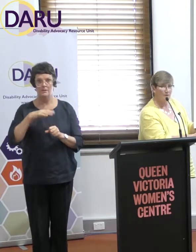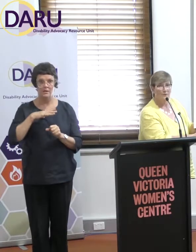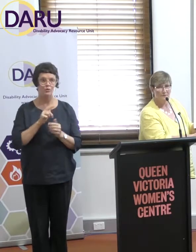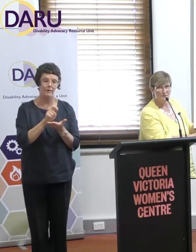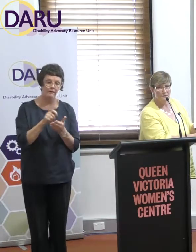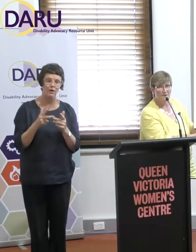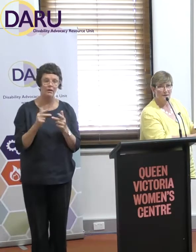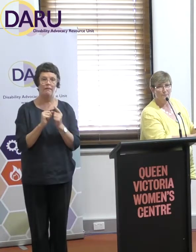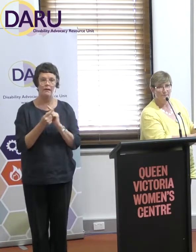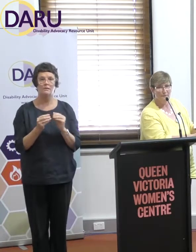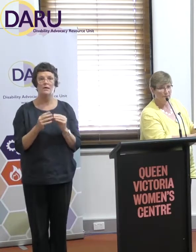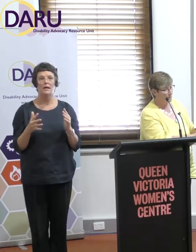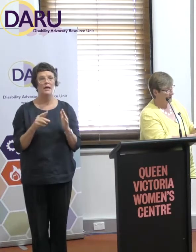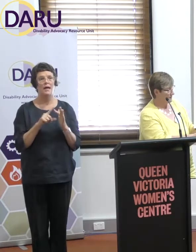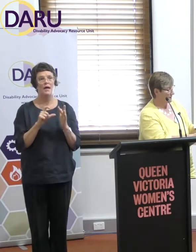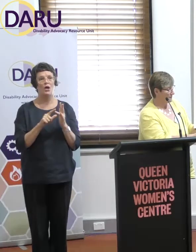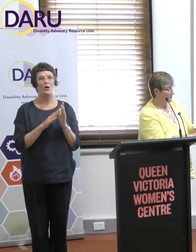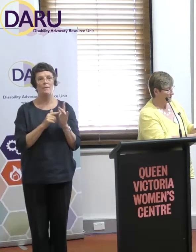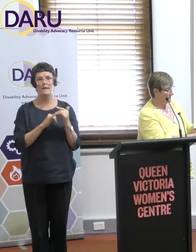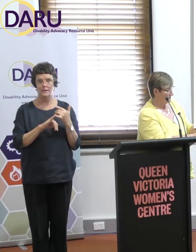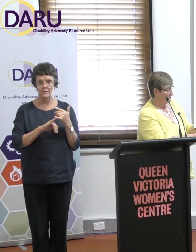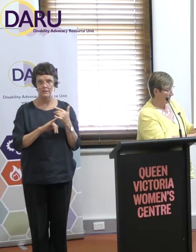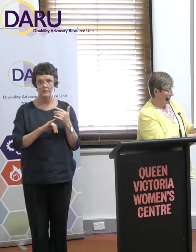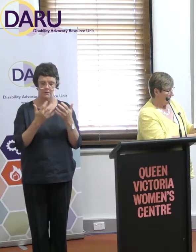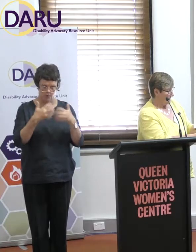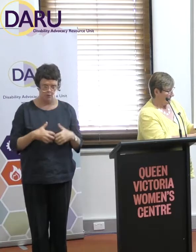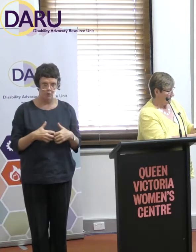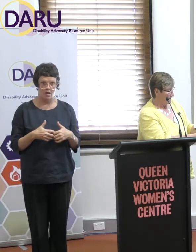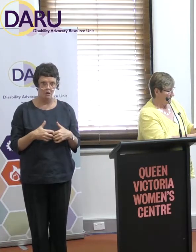And that what economists do, is they help governments work out if they're getting a good deal.